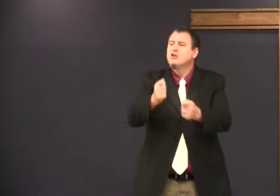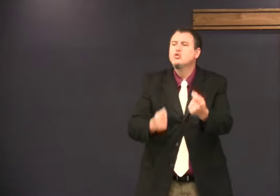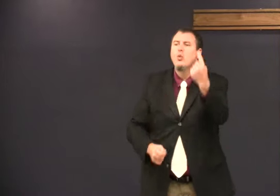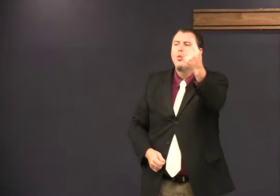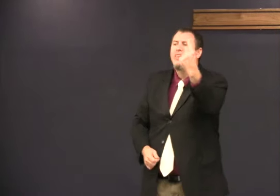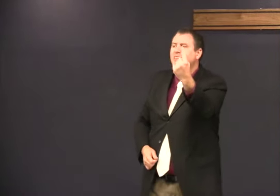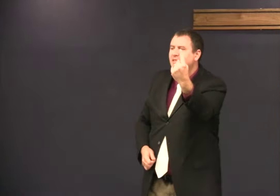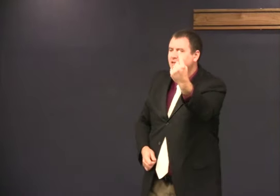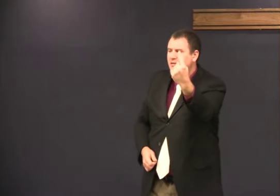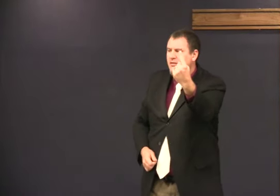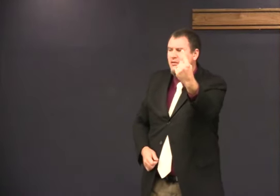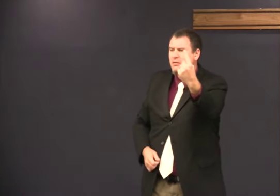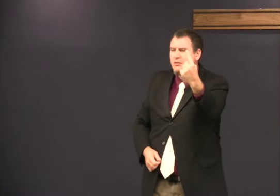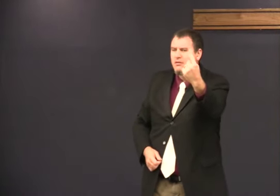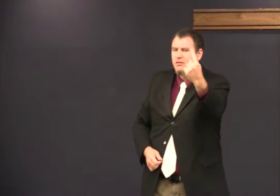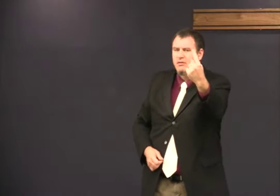God's interested in one thing.